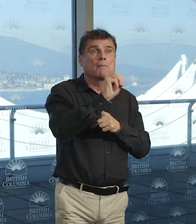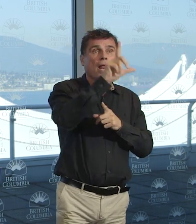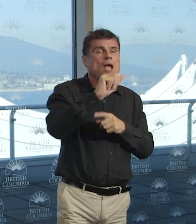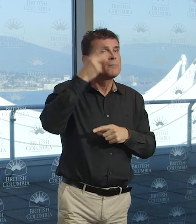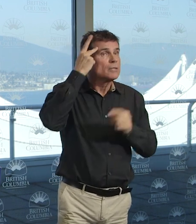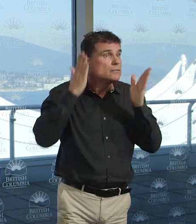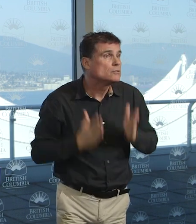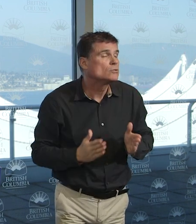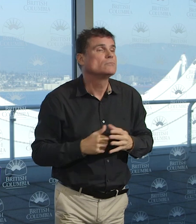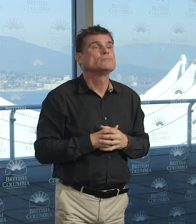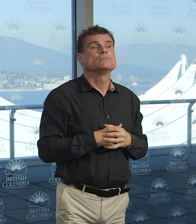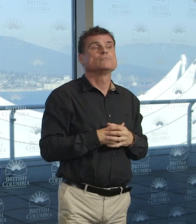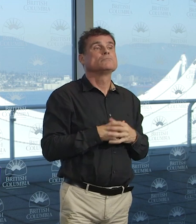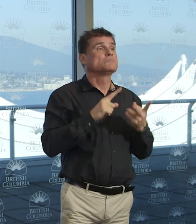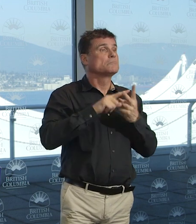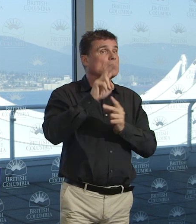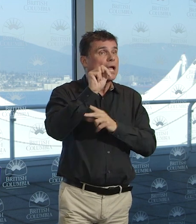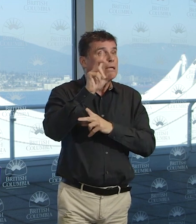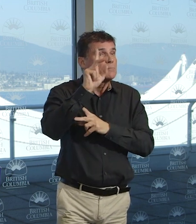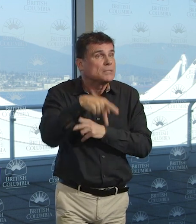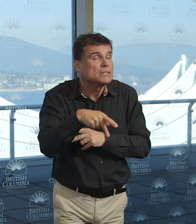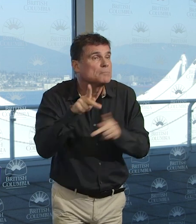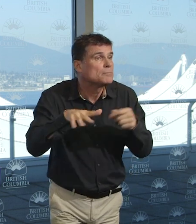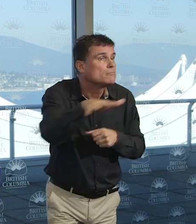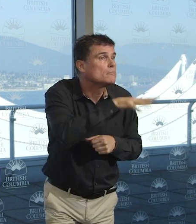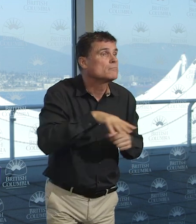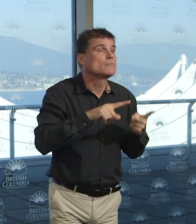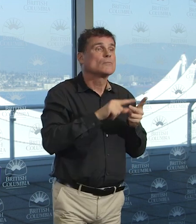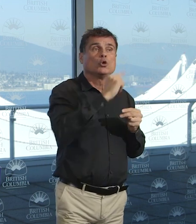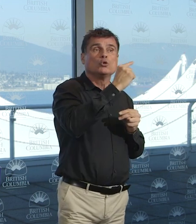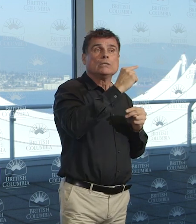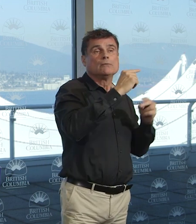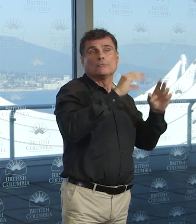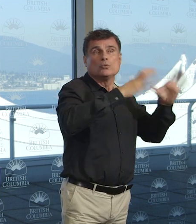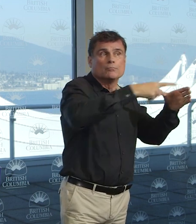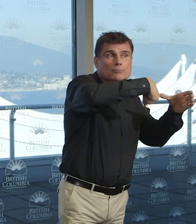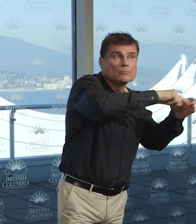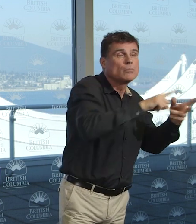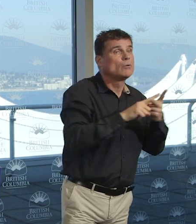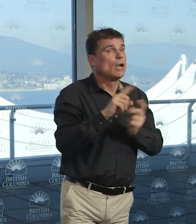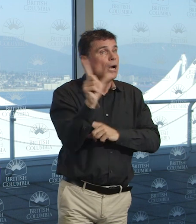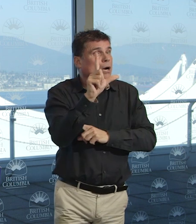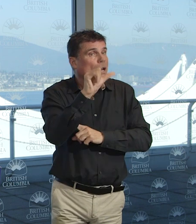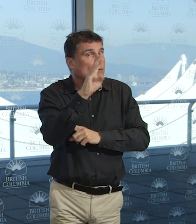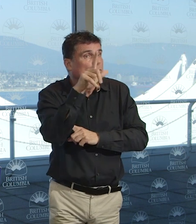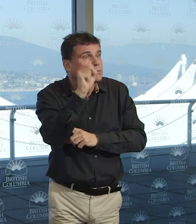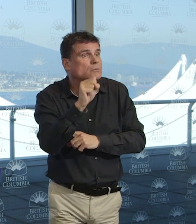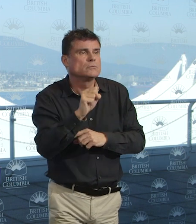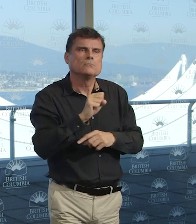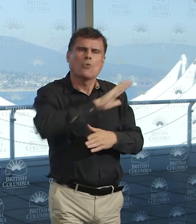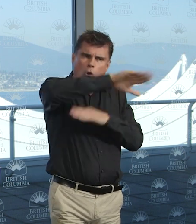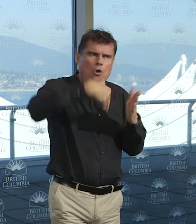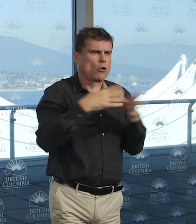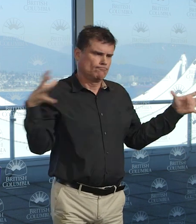who are NDP members, and Sonia Firstenow, the Green Party House Leader, to work together to build on the groundswell of community goodwill that is